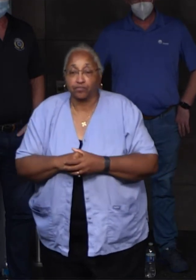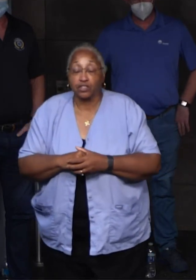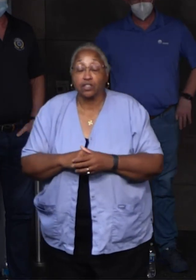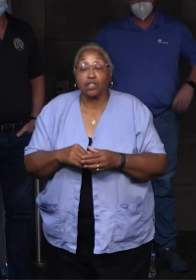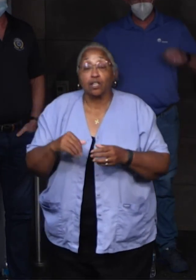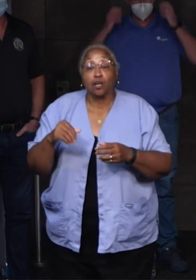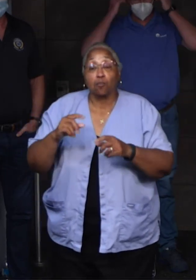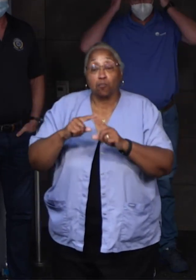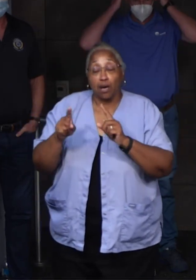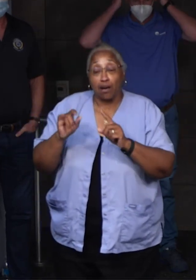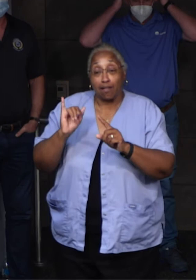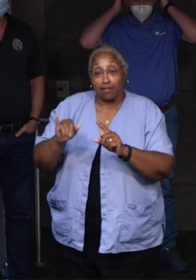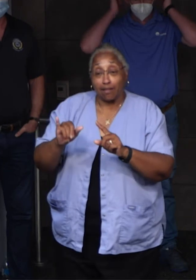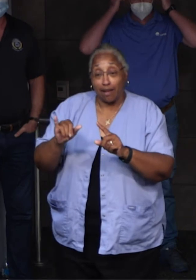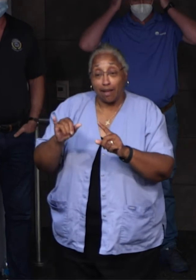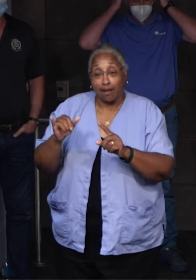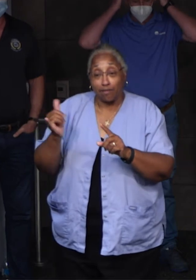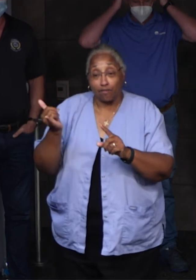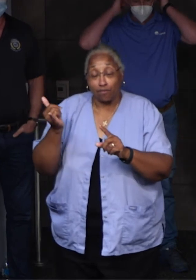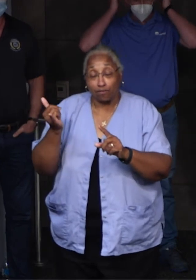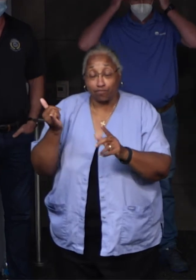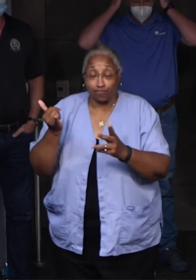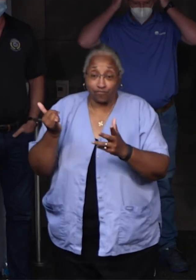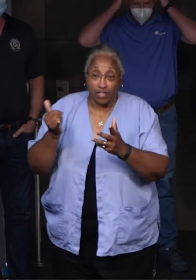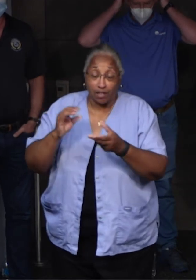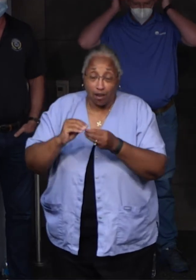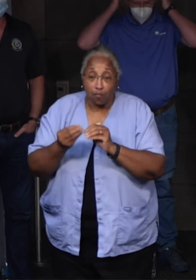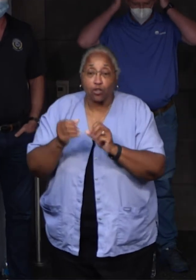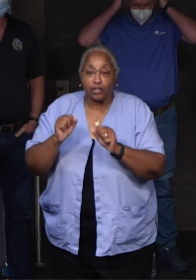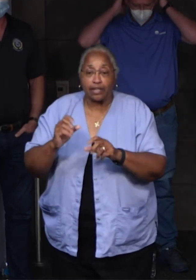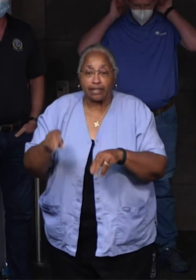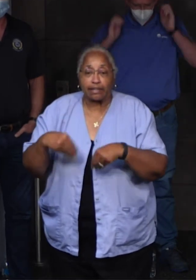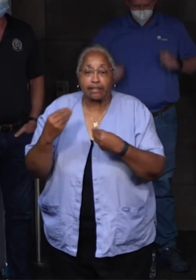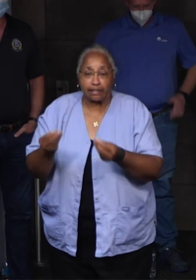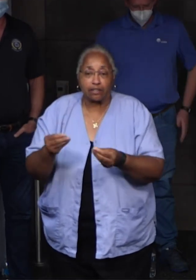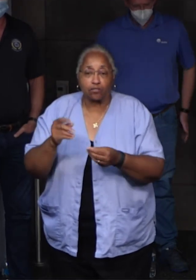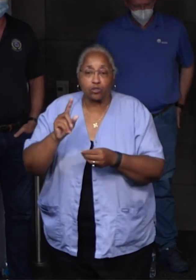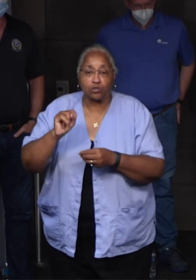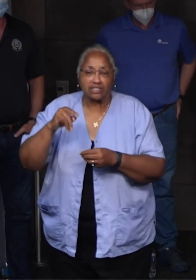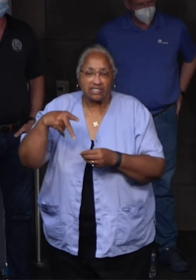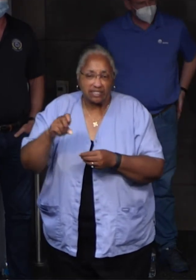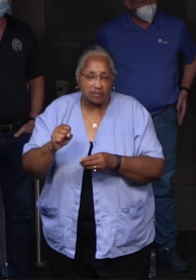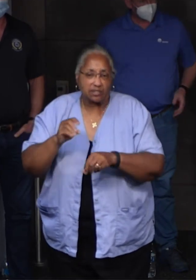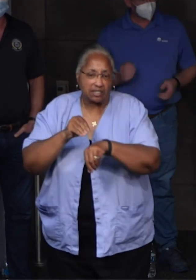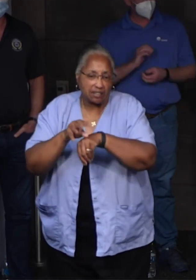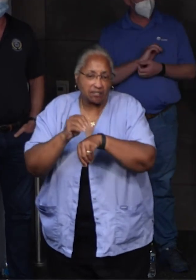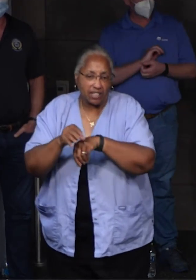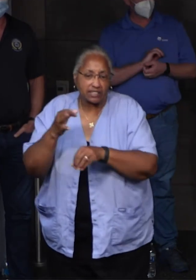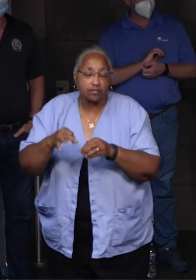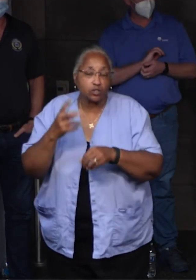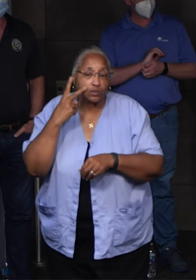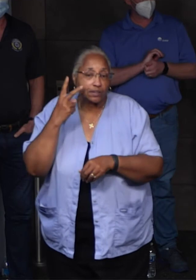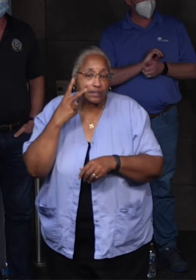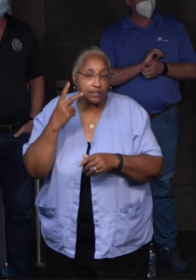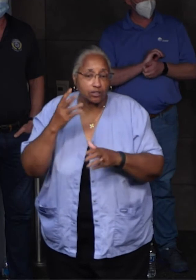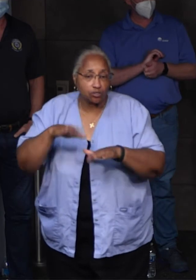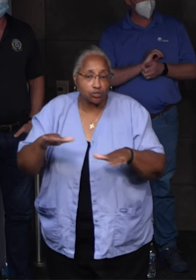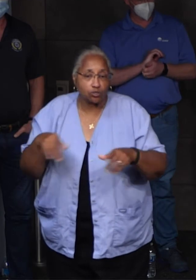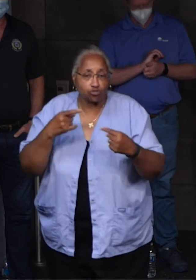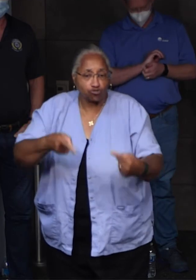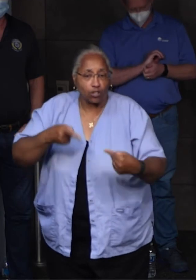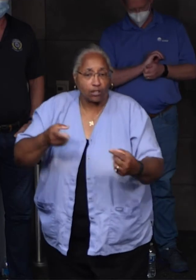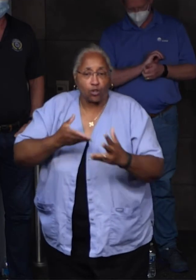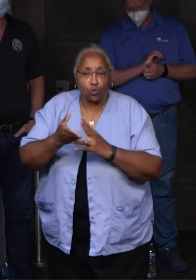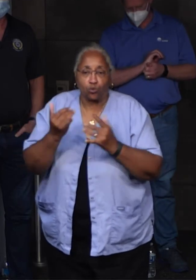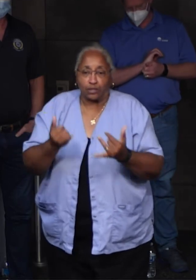you tips and connect you to resources if you are seeing any signs that children are struggling through this event. Thank